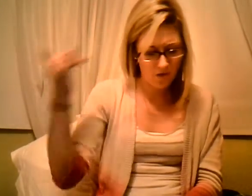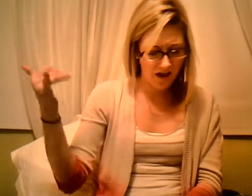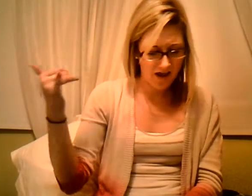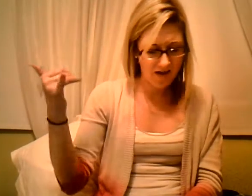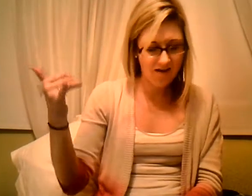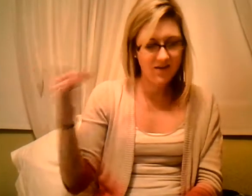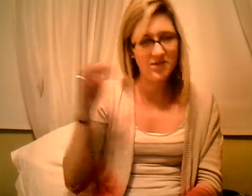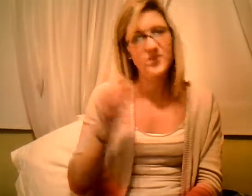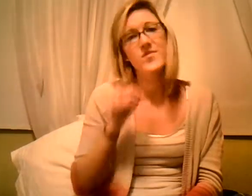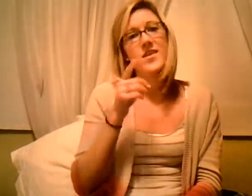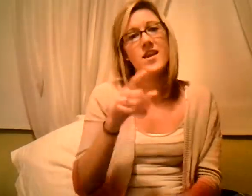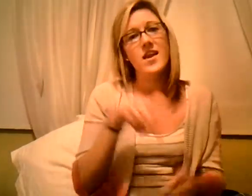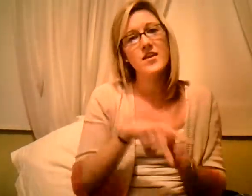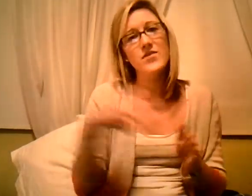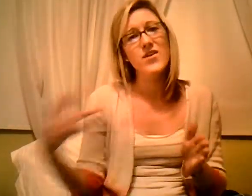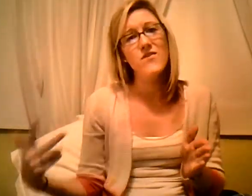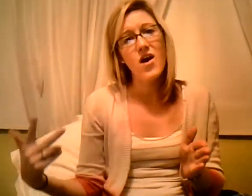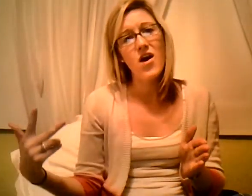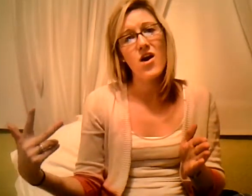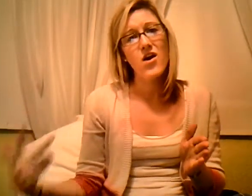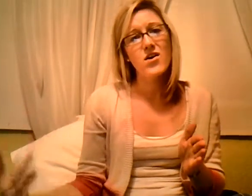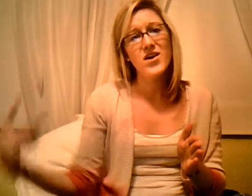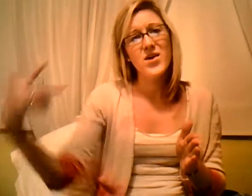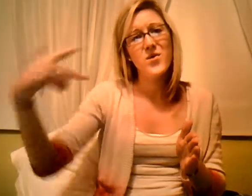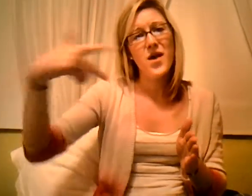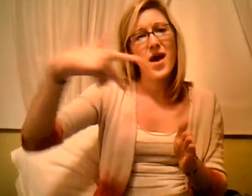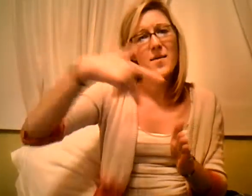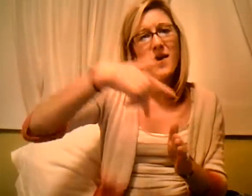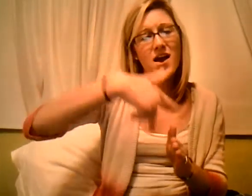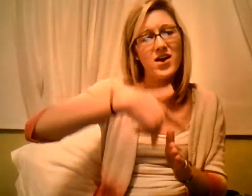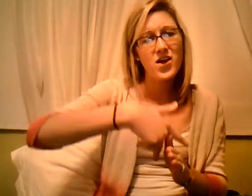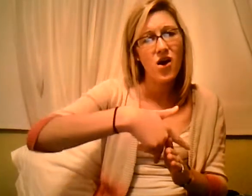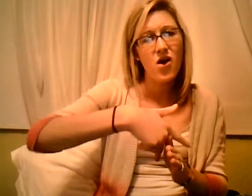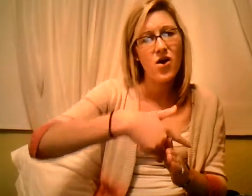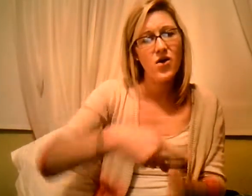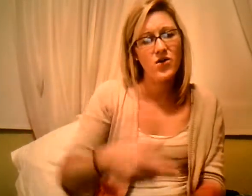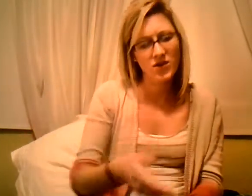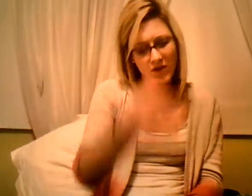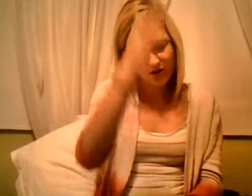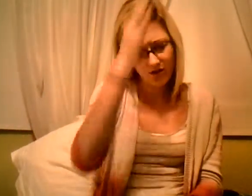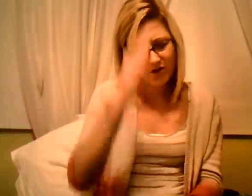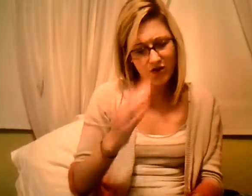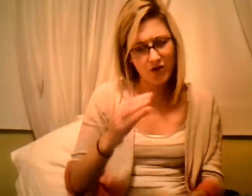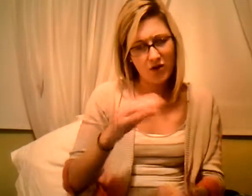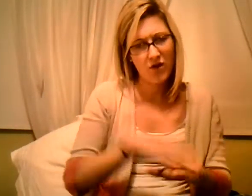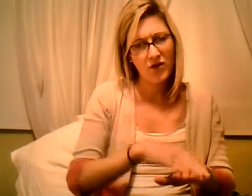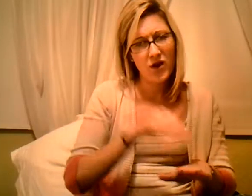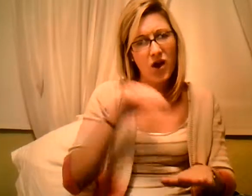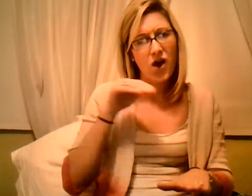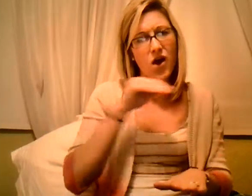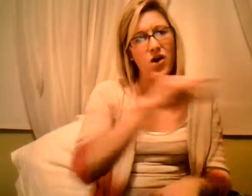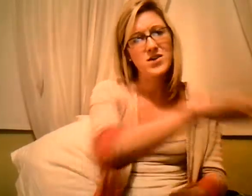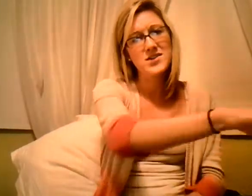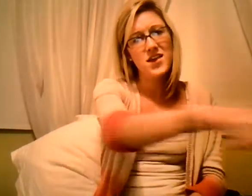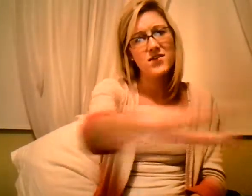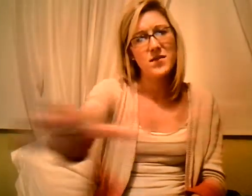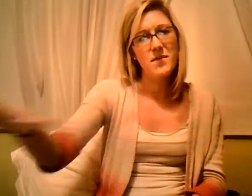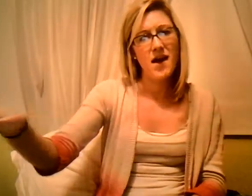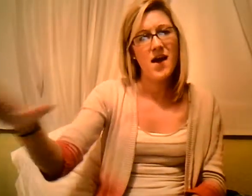why. If you fall, get a right back on. If the good Lord calls, everybody